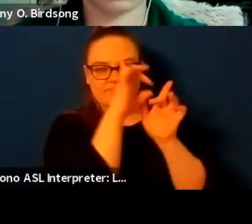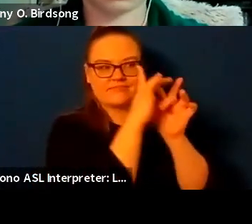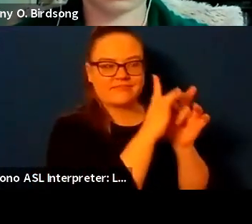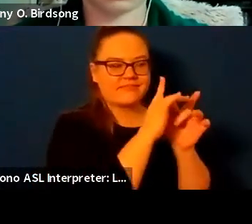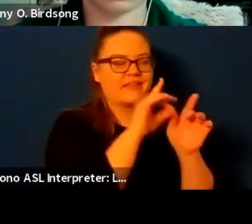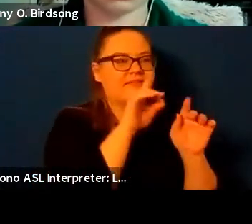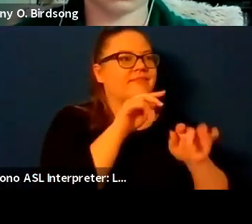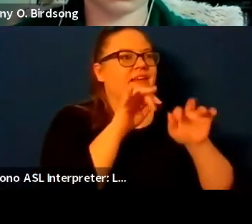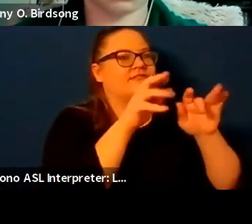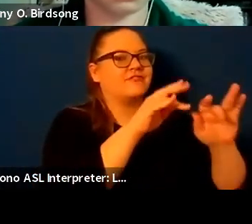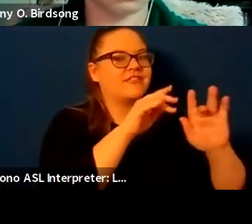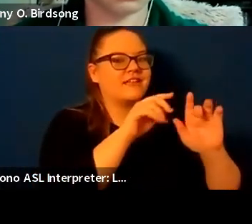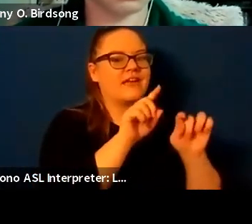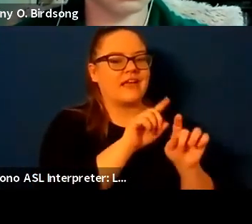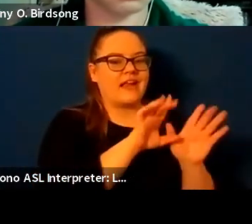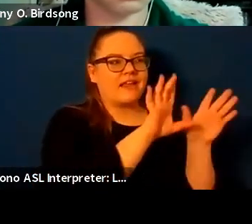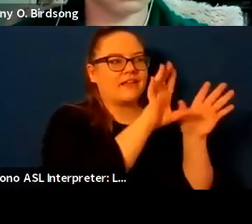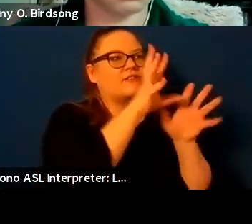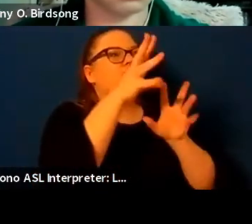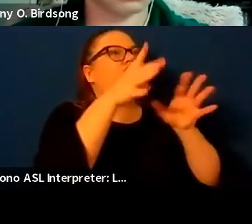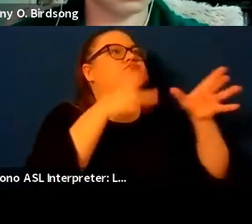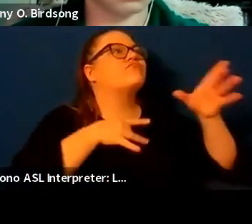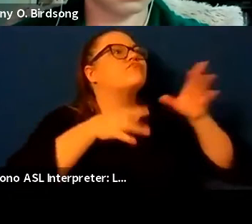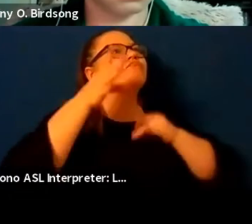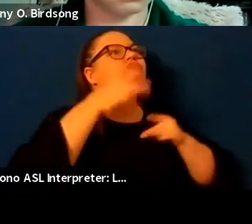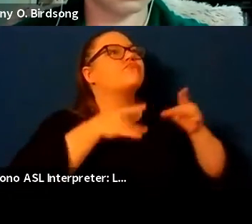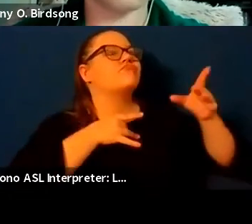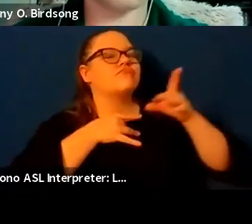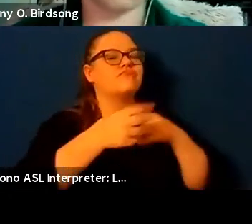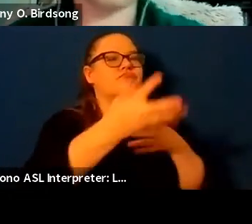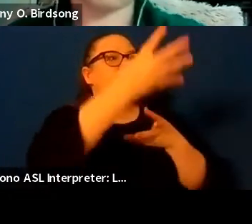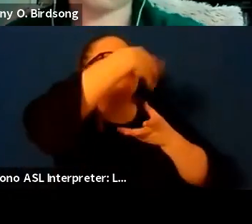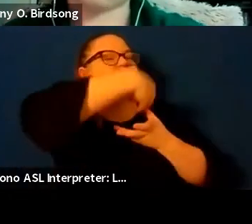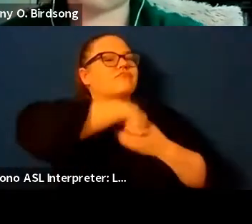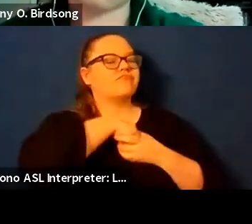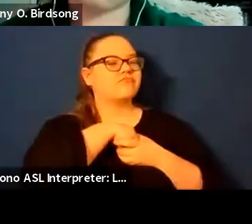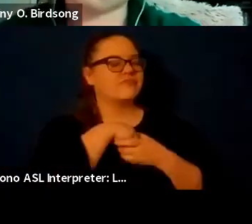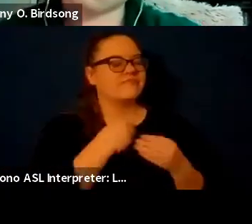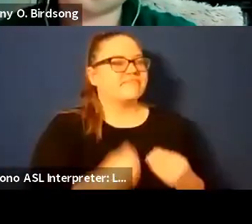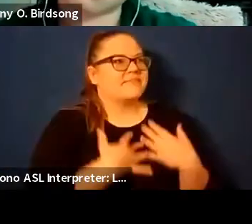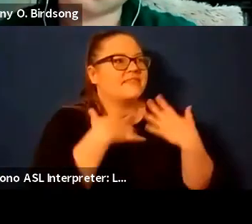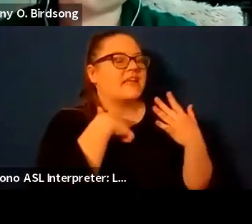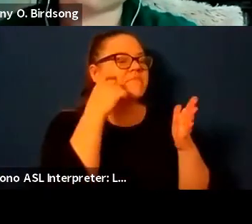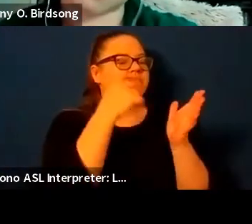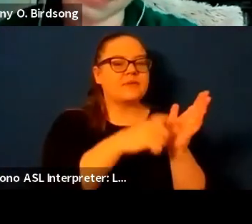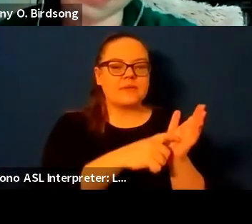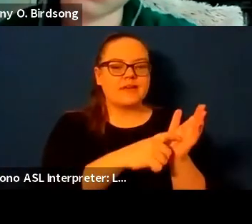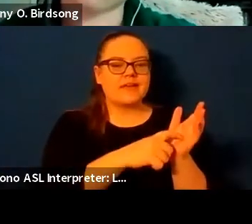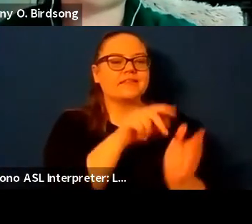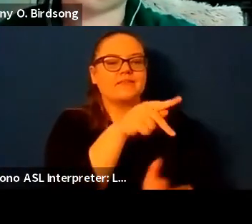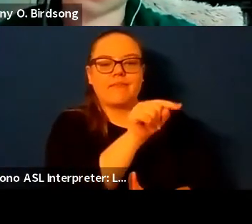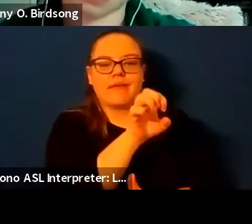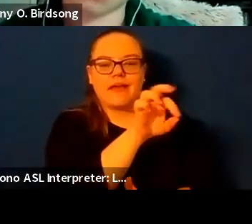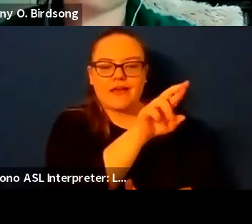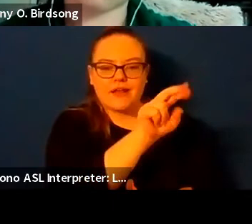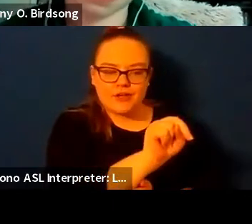threads of the universe in around me to like mean stuff you know so i'll like i i notice patterns and i see things repeating themselves